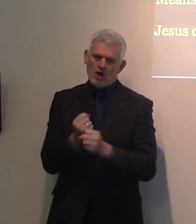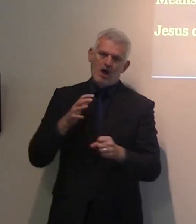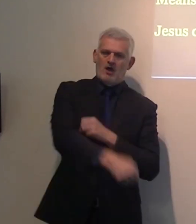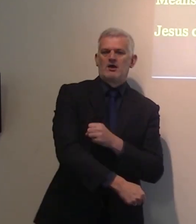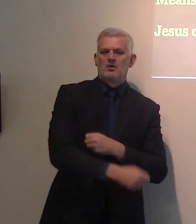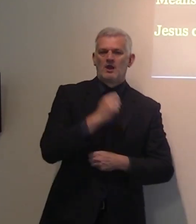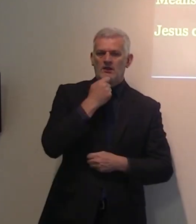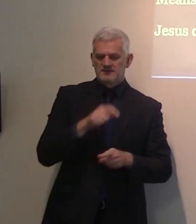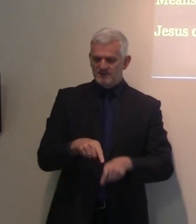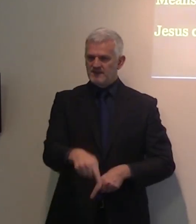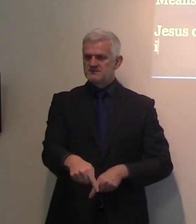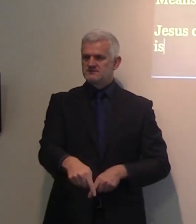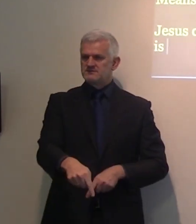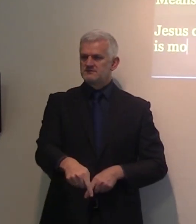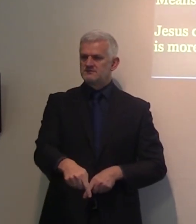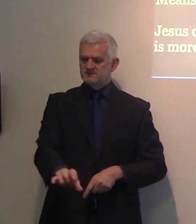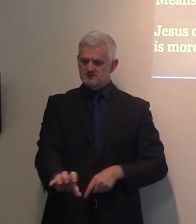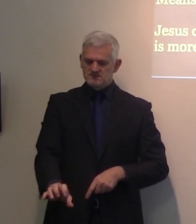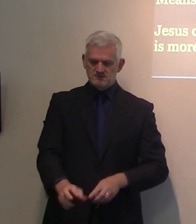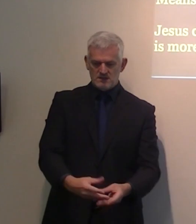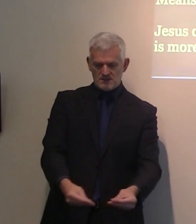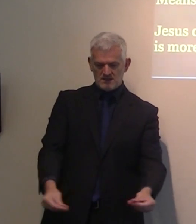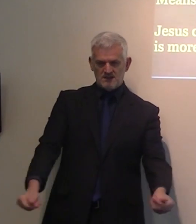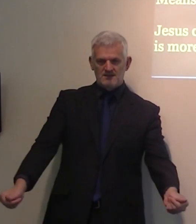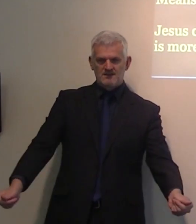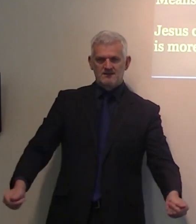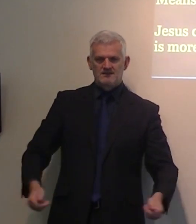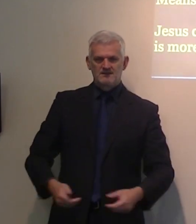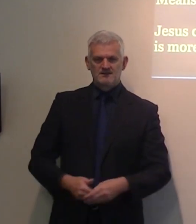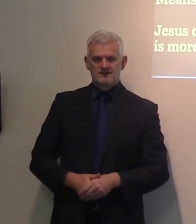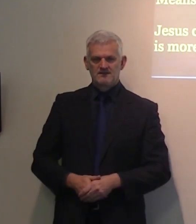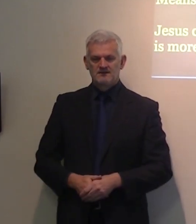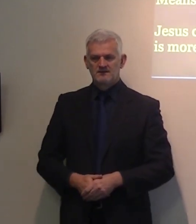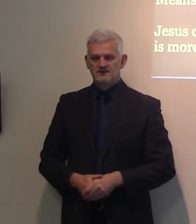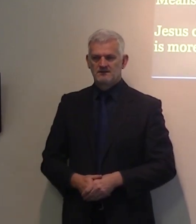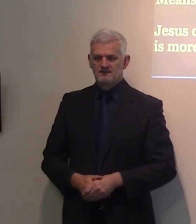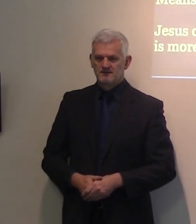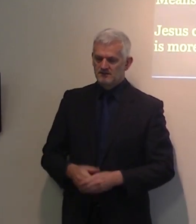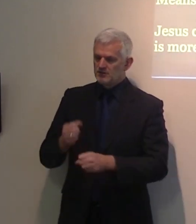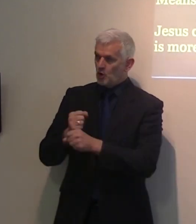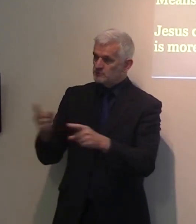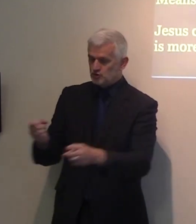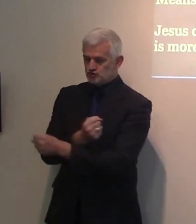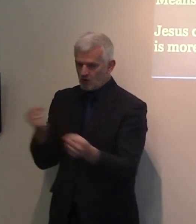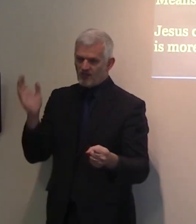Salt is stronger than ice. The gospel is stronger than the heart